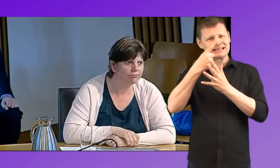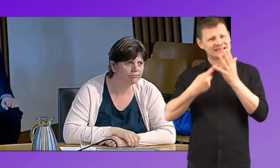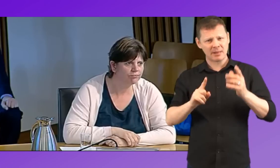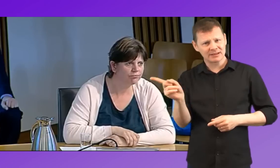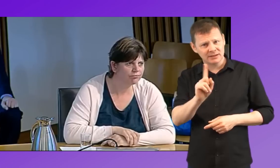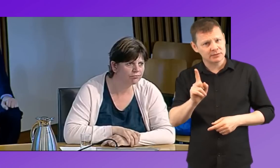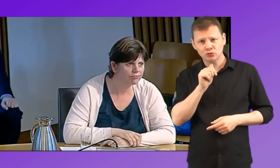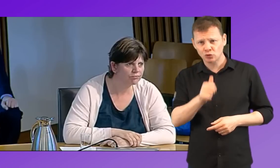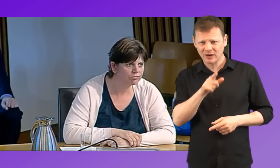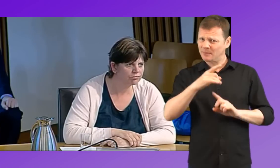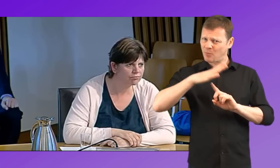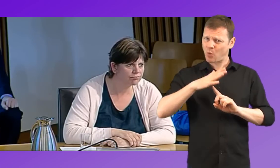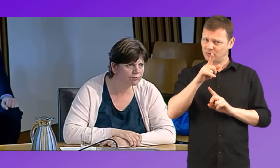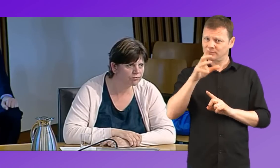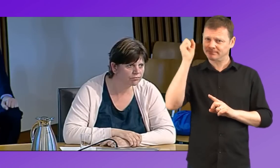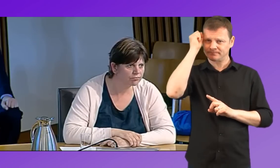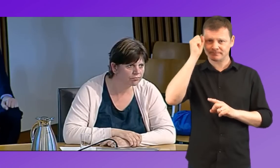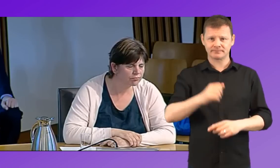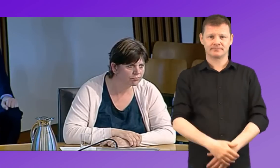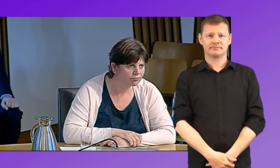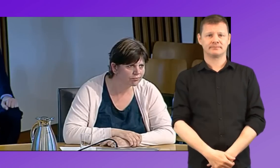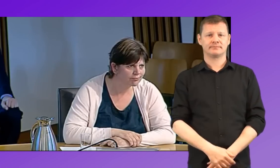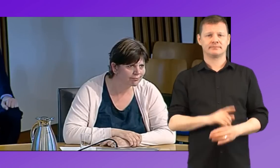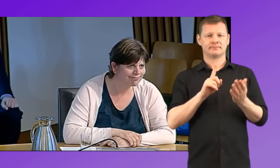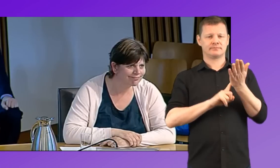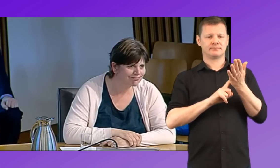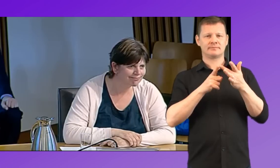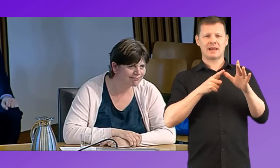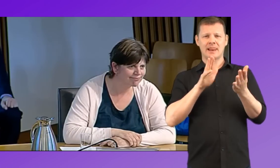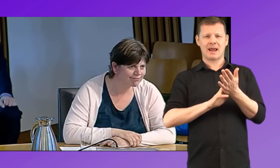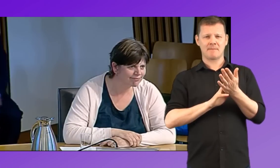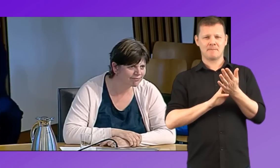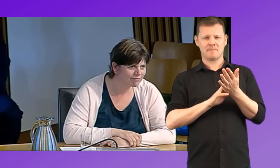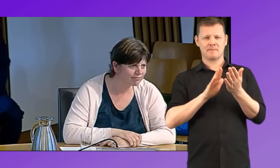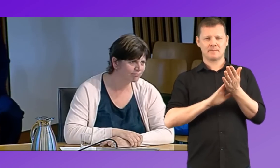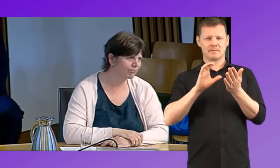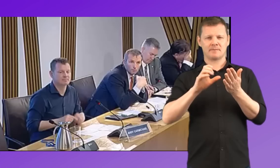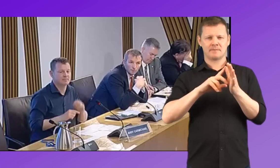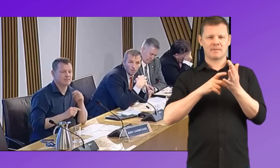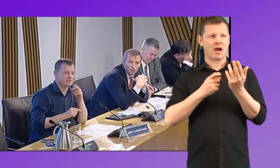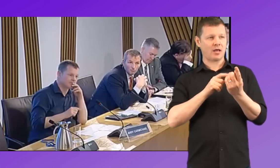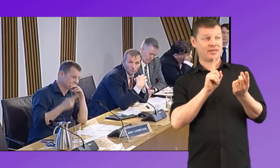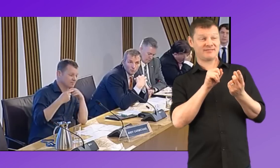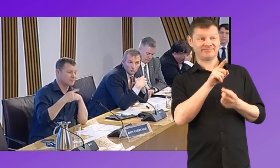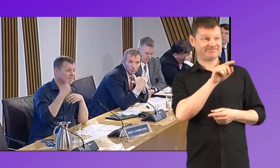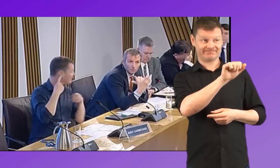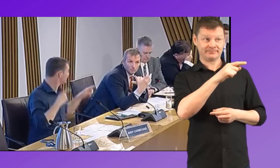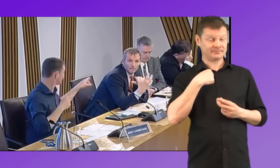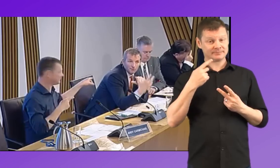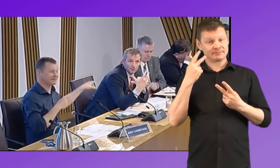and that's an important point to bear in mind. I was going to say that the visit to Winter Park School was evidence